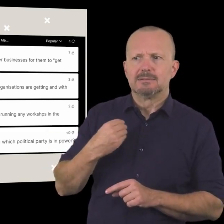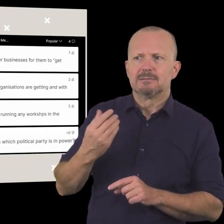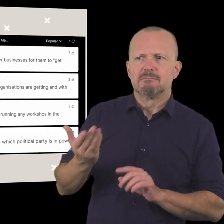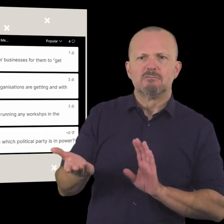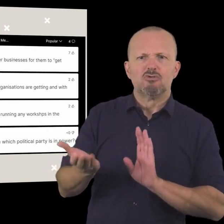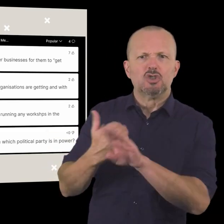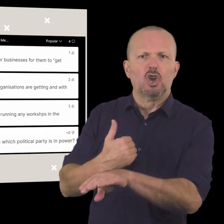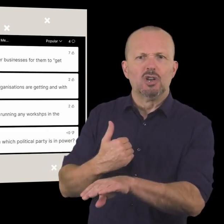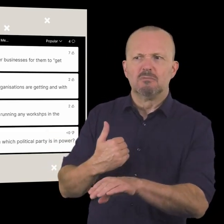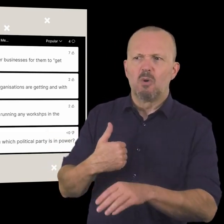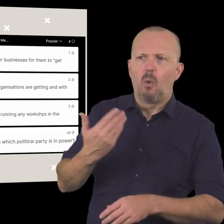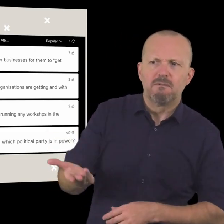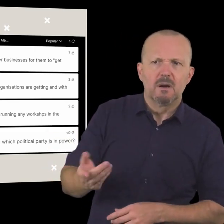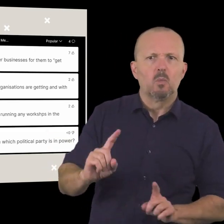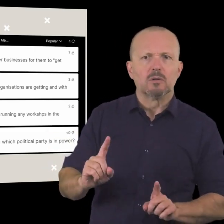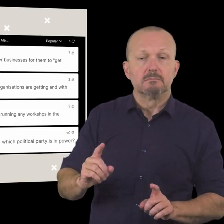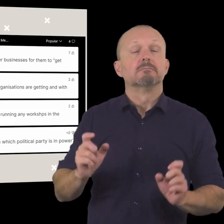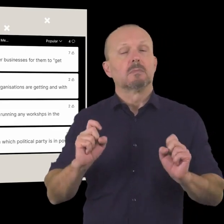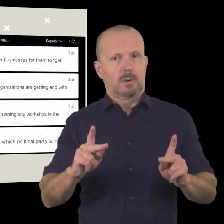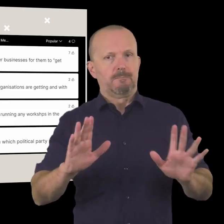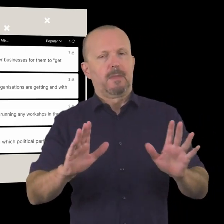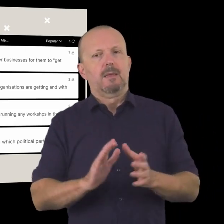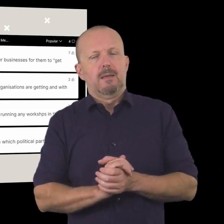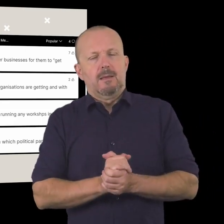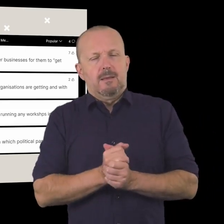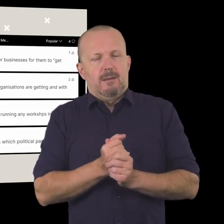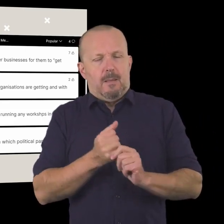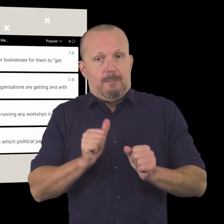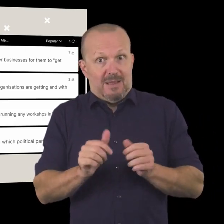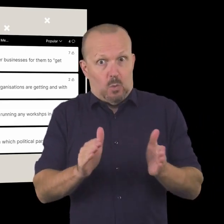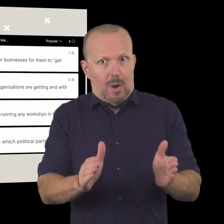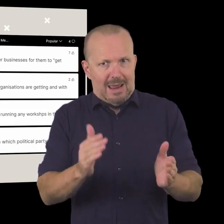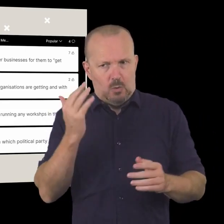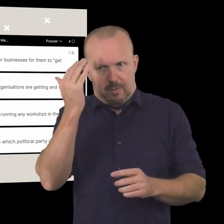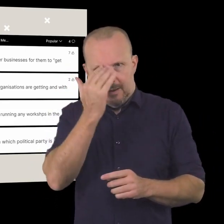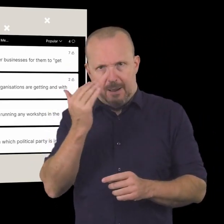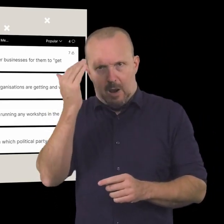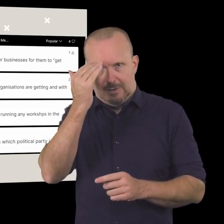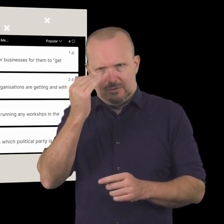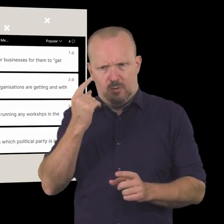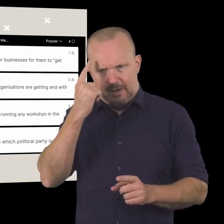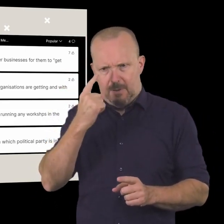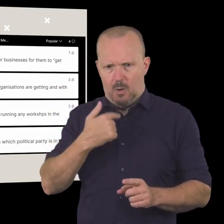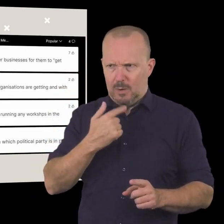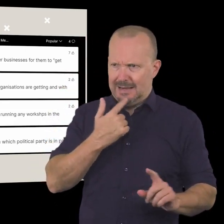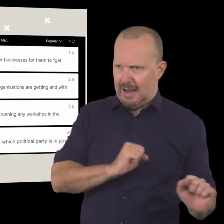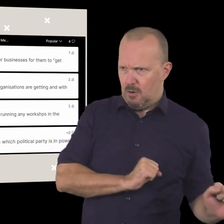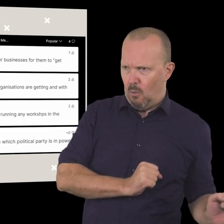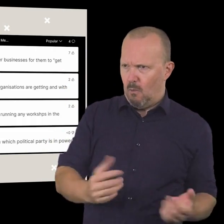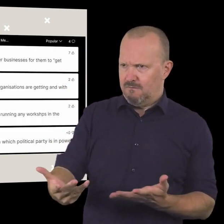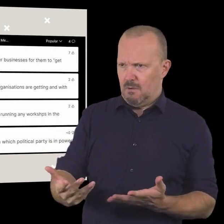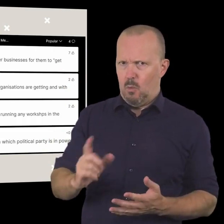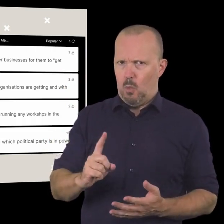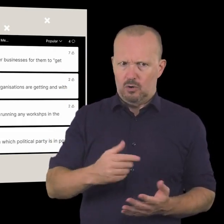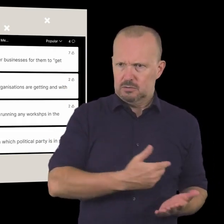something in return okay so uh the best way to think about this is to think about what you have to